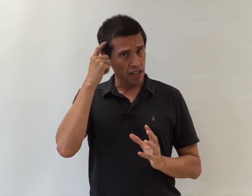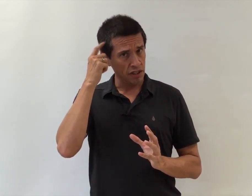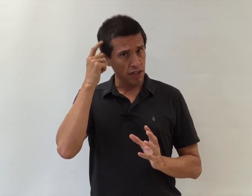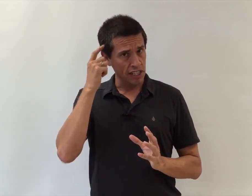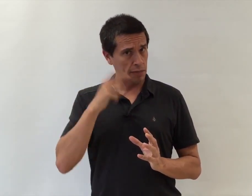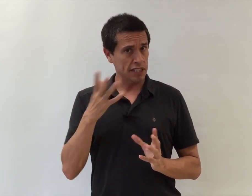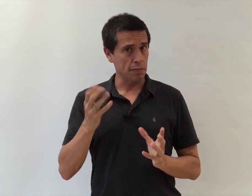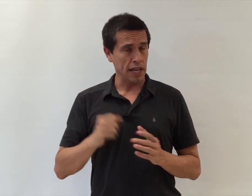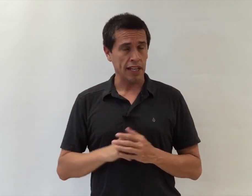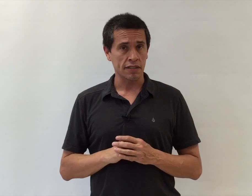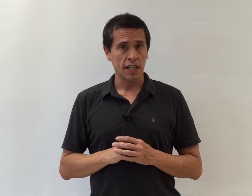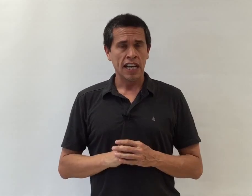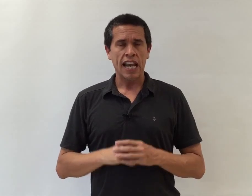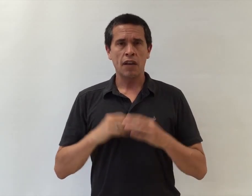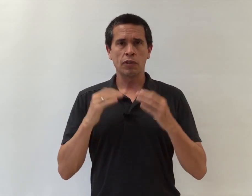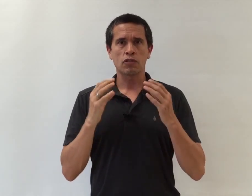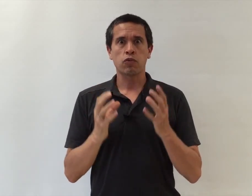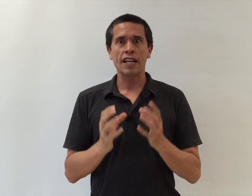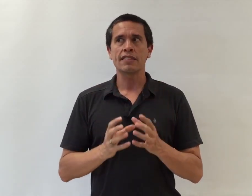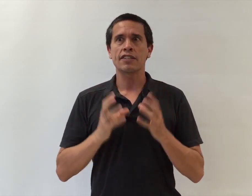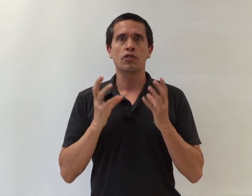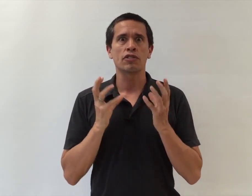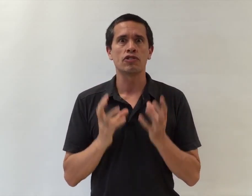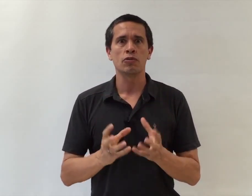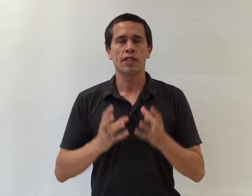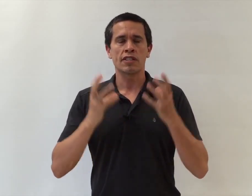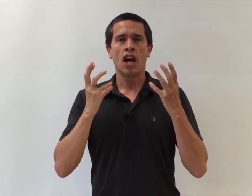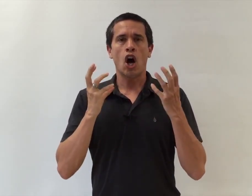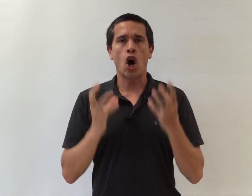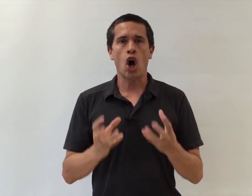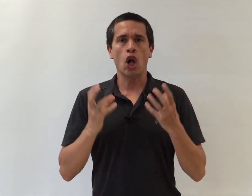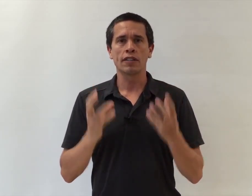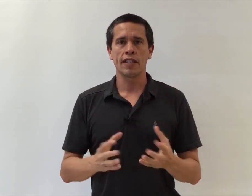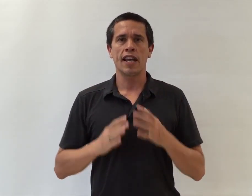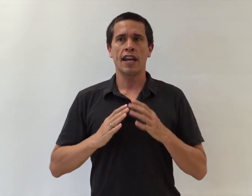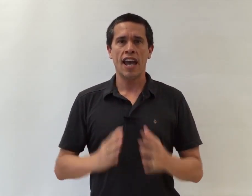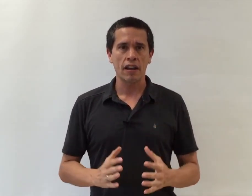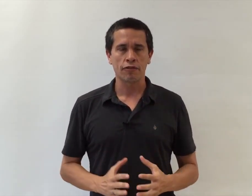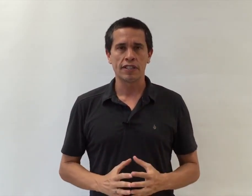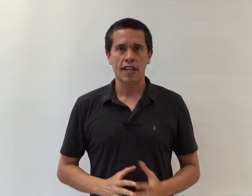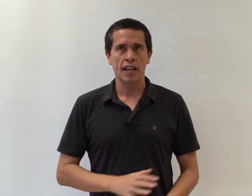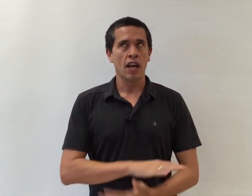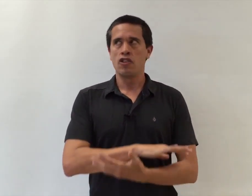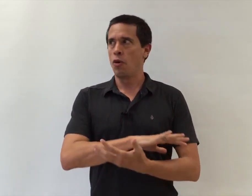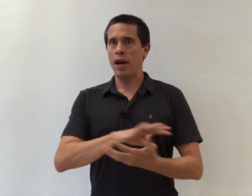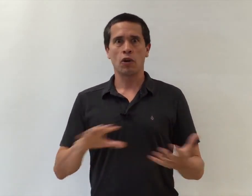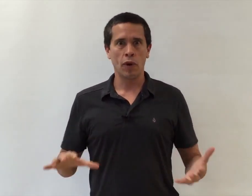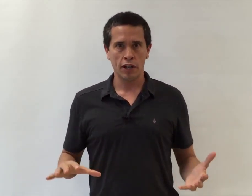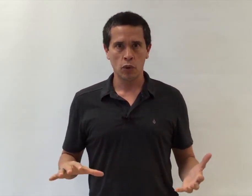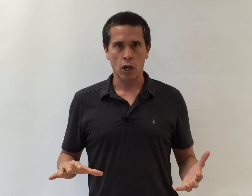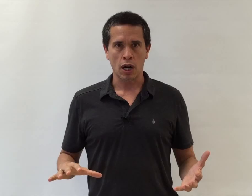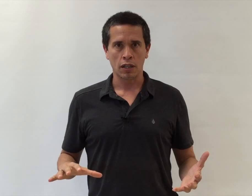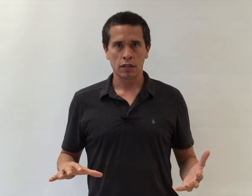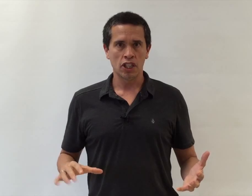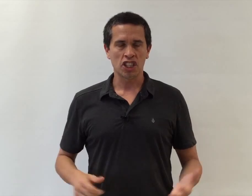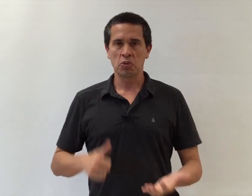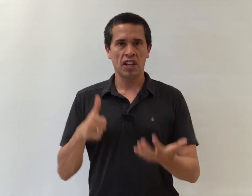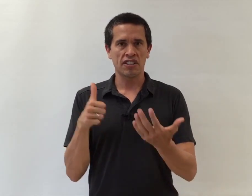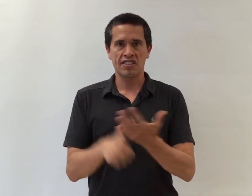concentration but that's about it and what's great is that you can do this all day every day no matter where you are you could do it on the